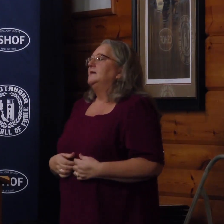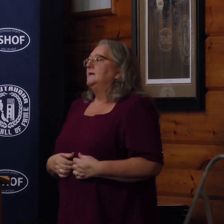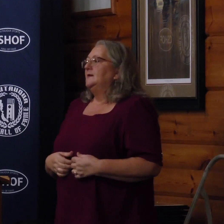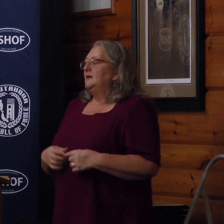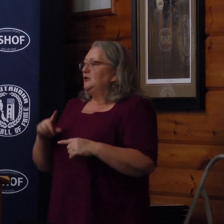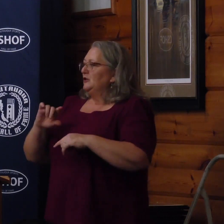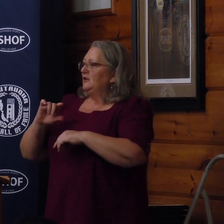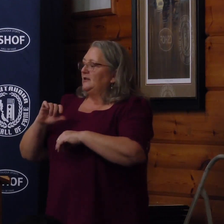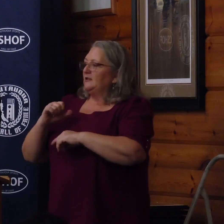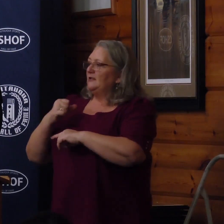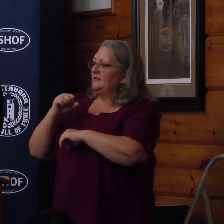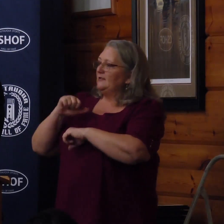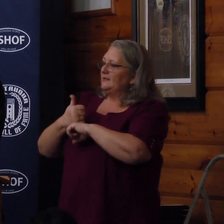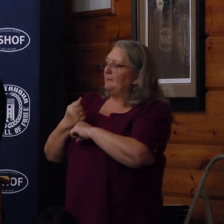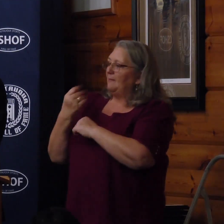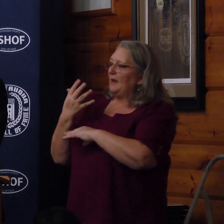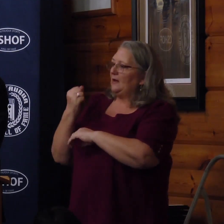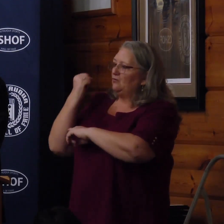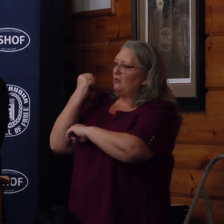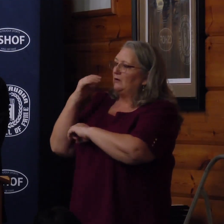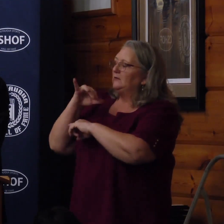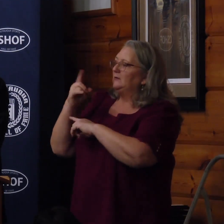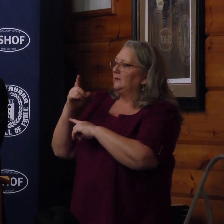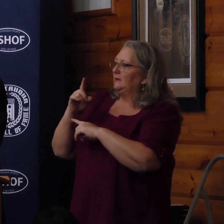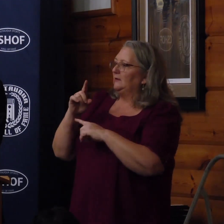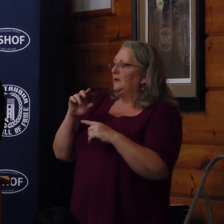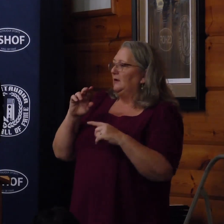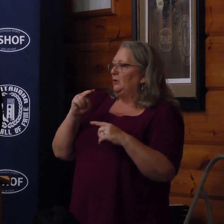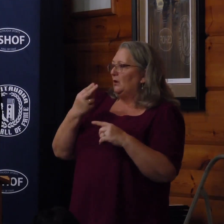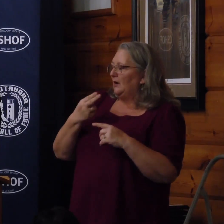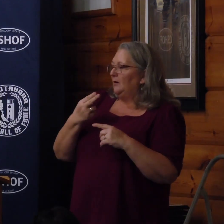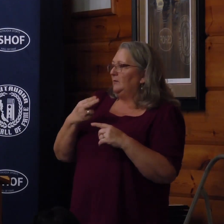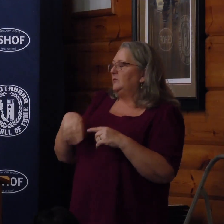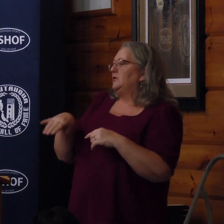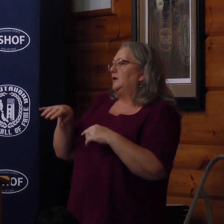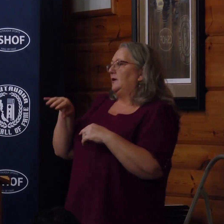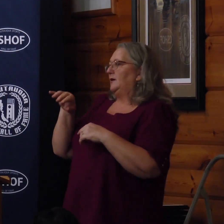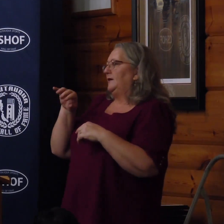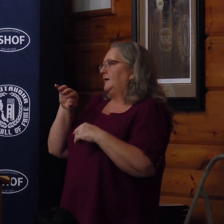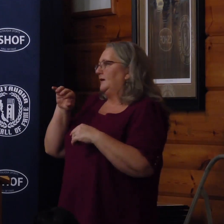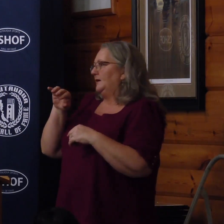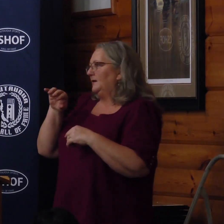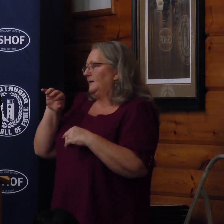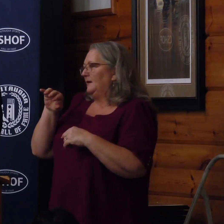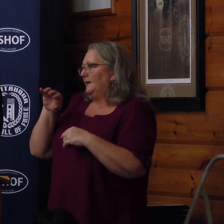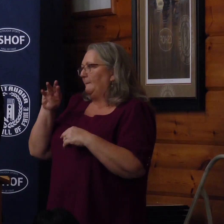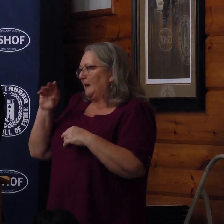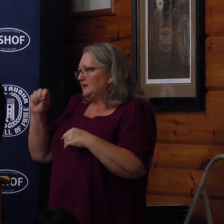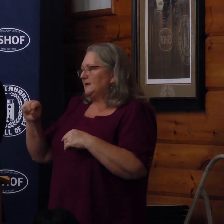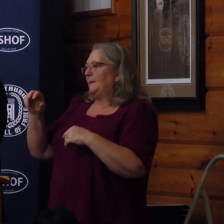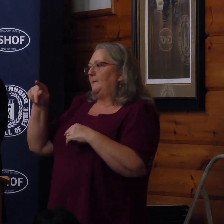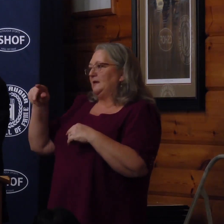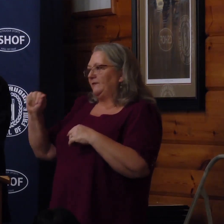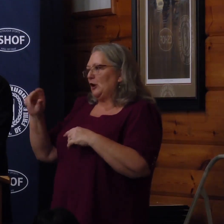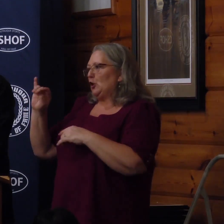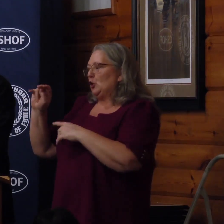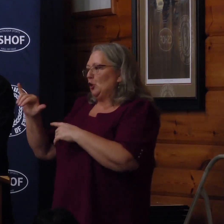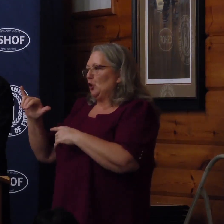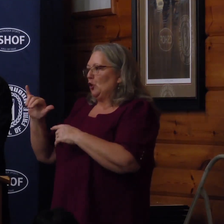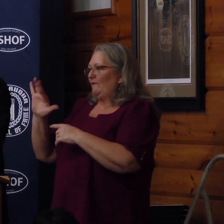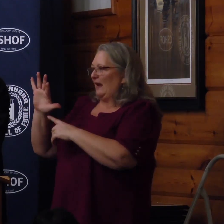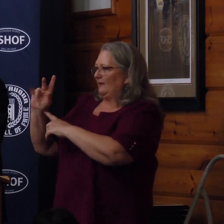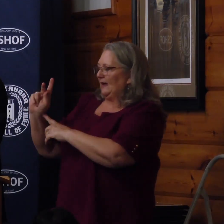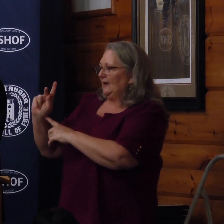set many records in the 5K and 10K events in New Hampshire, Massachusetts, Pennsylvania, and New York. Not wanting to be